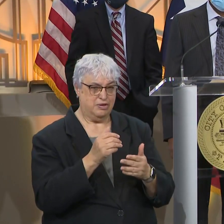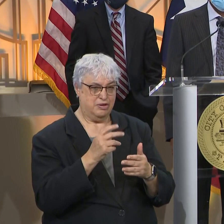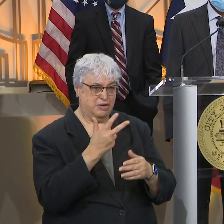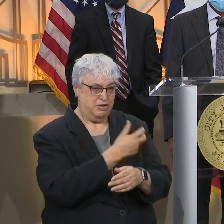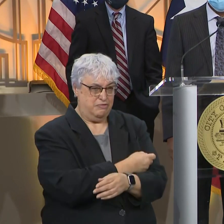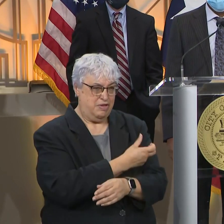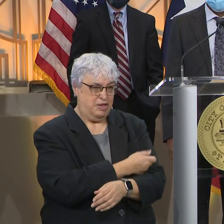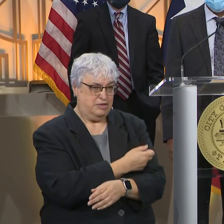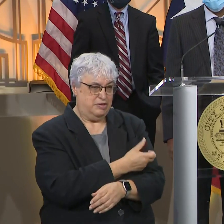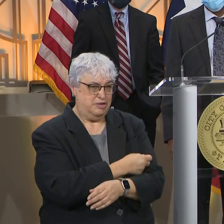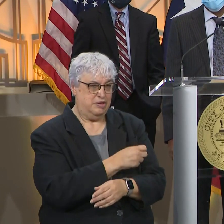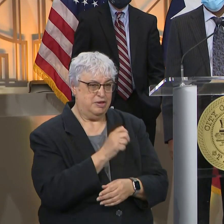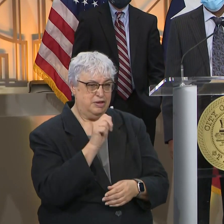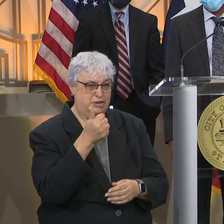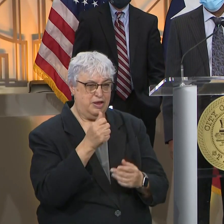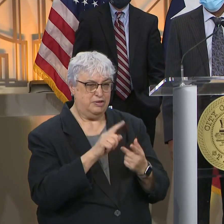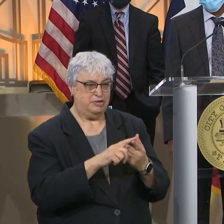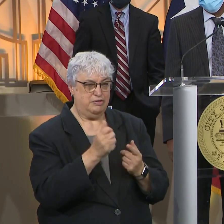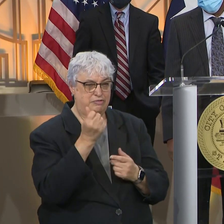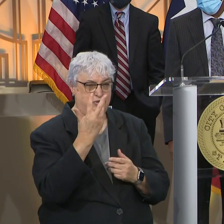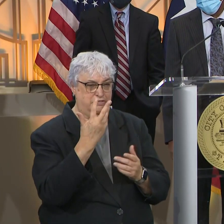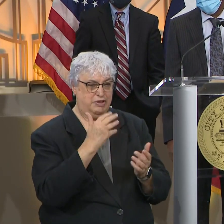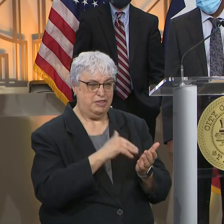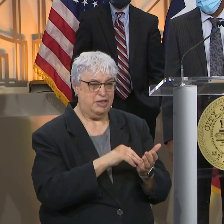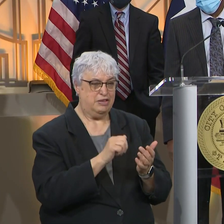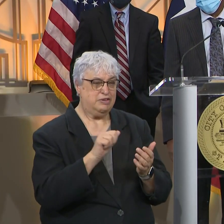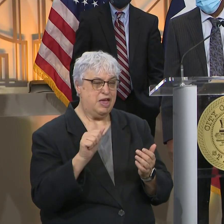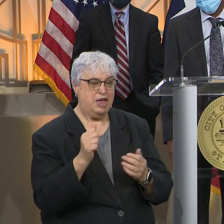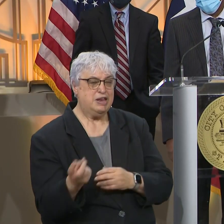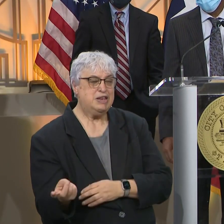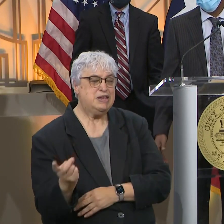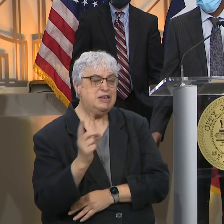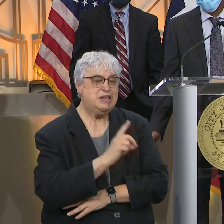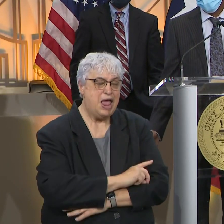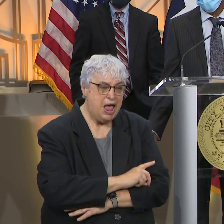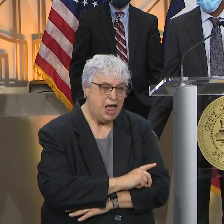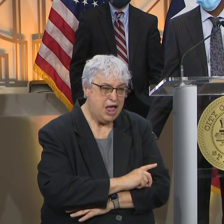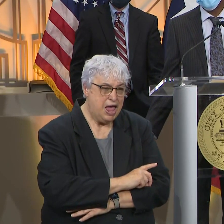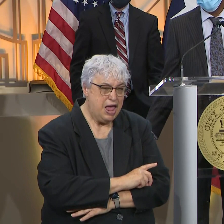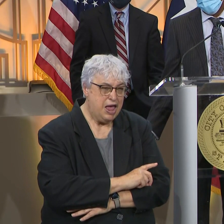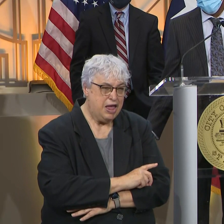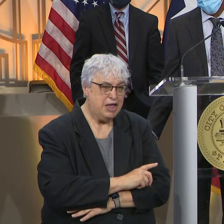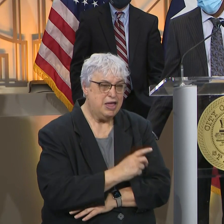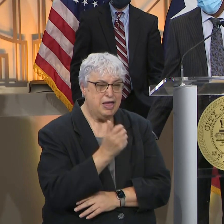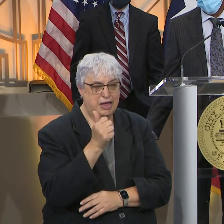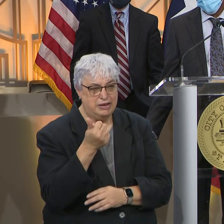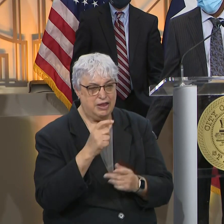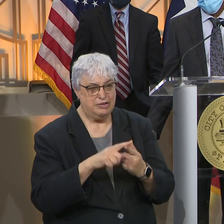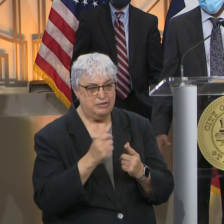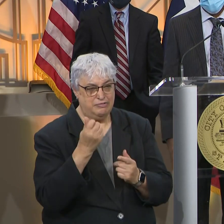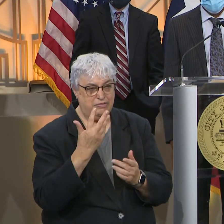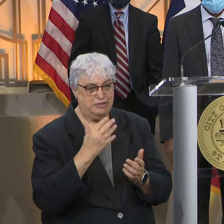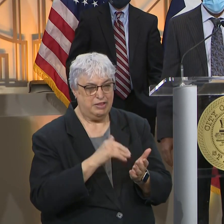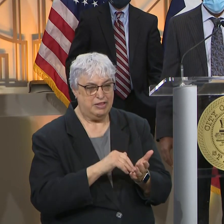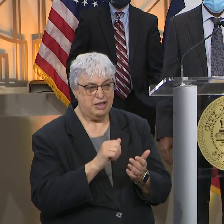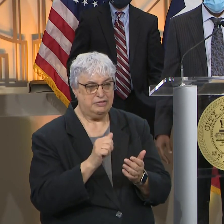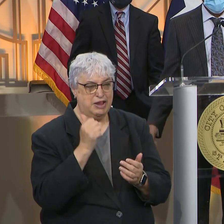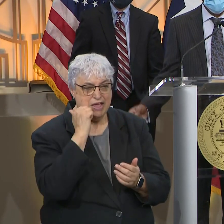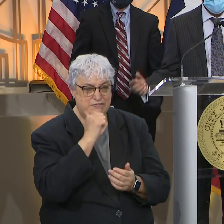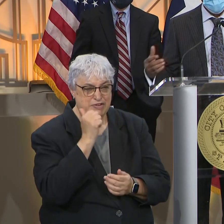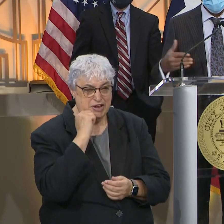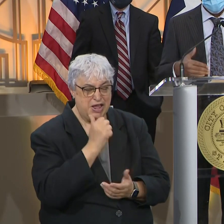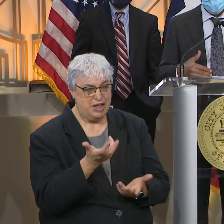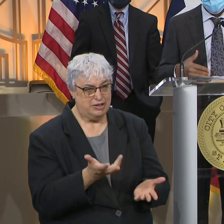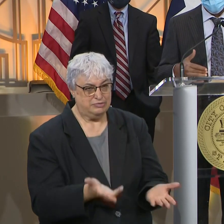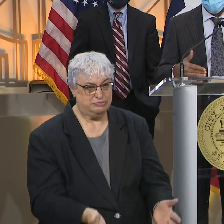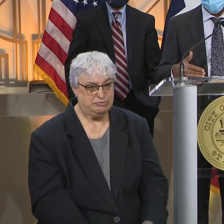fascinating, you know, 10 to 15,000 a day. 10 to 15,000 a day. So we